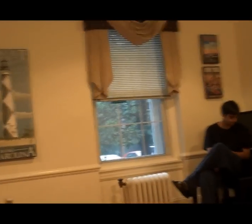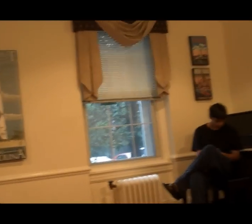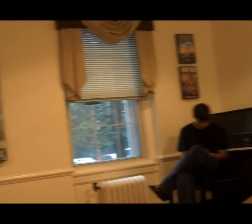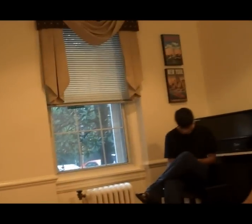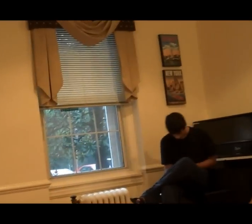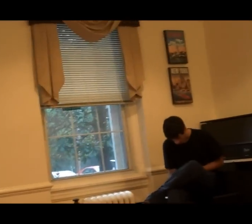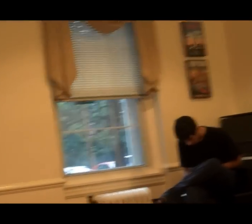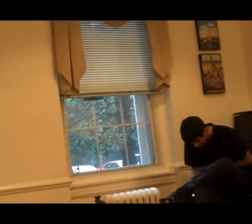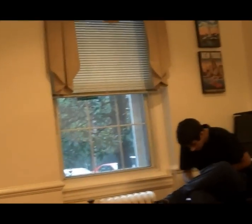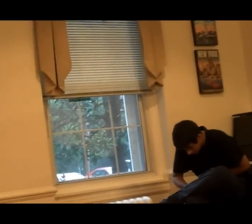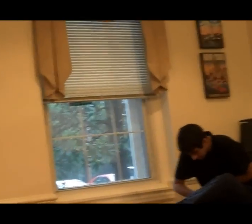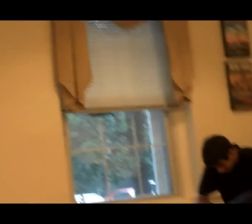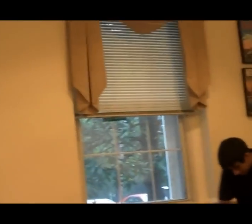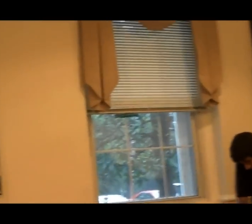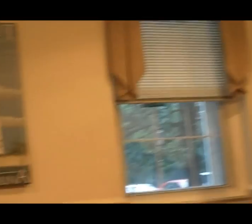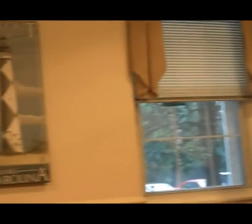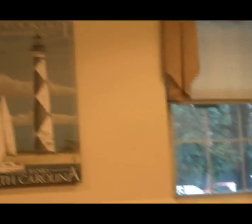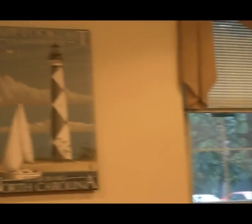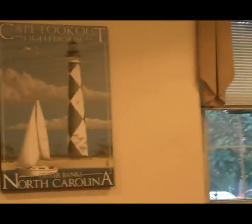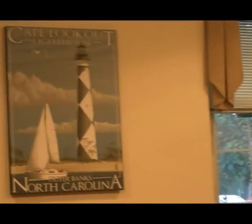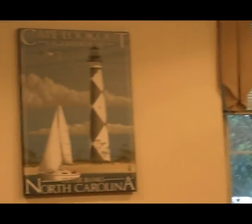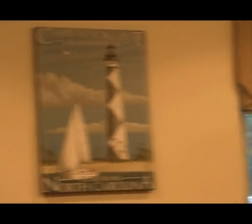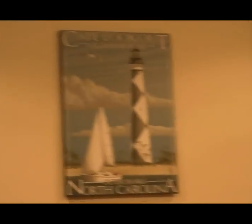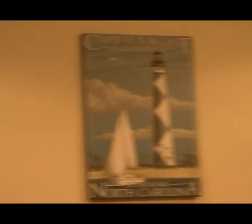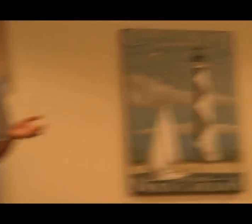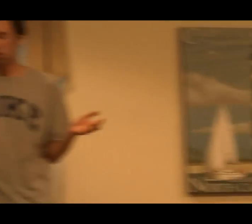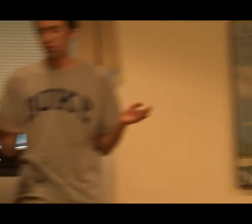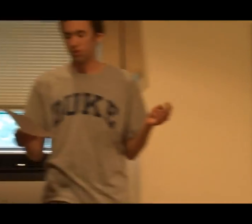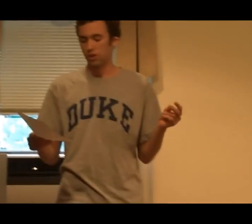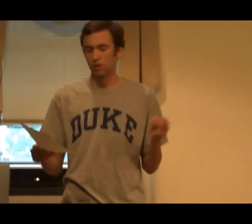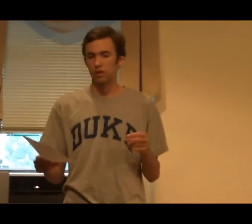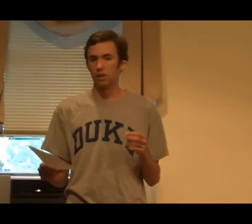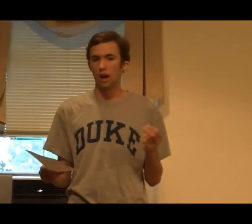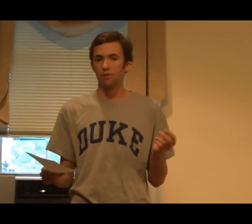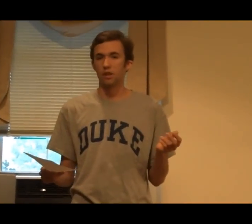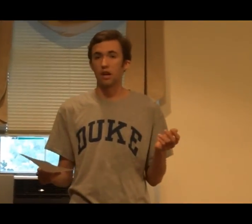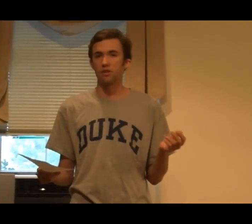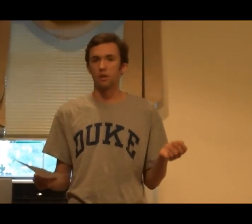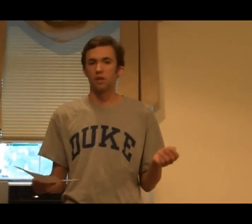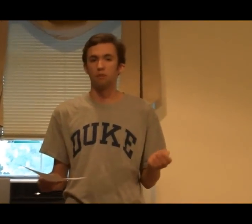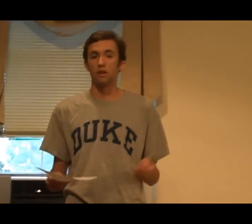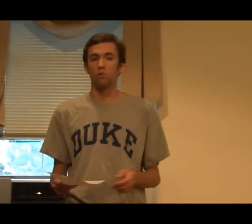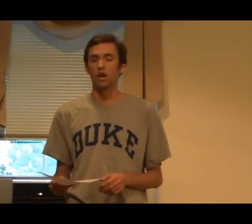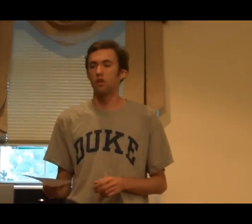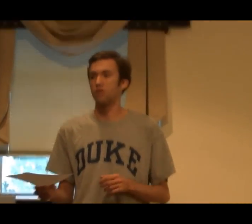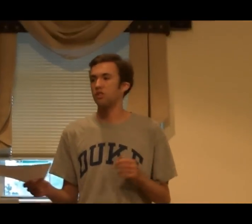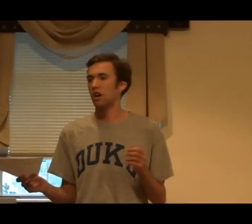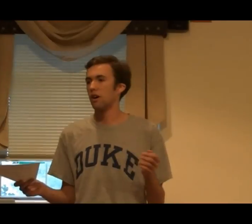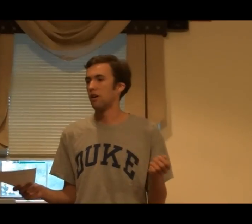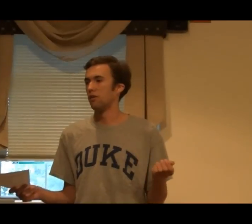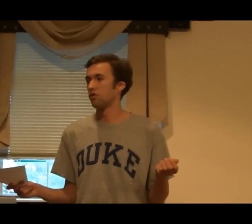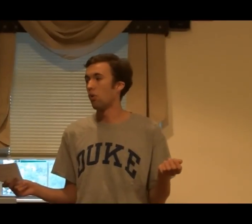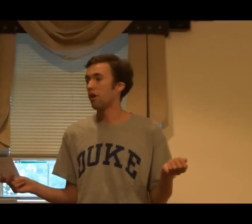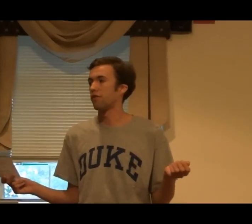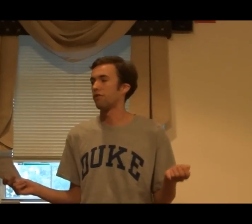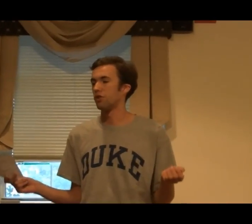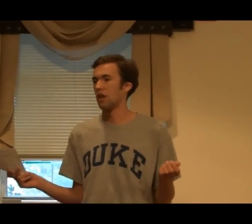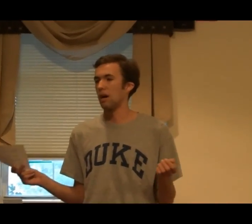Also, they're able to combine signs in novel ways that show that they understand what they mean. Washout, when she saw a swan for the first time,